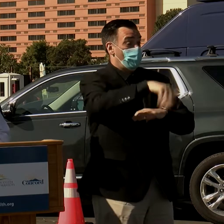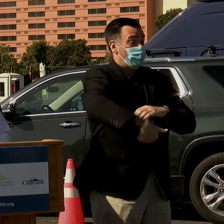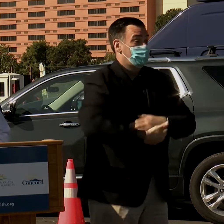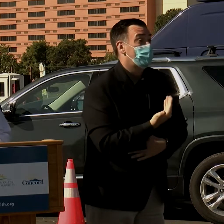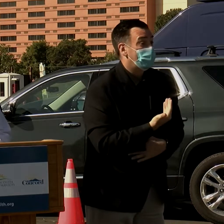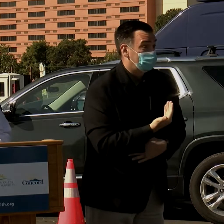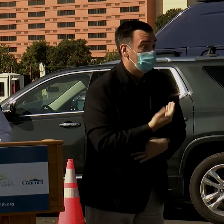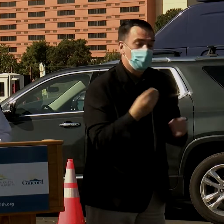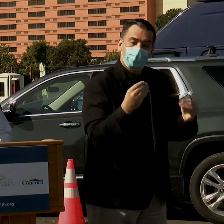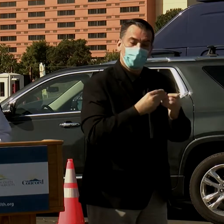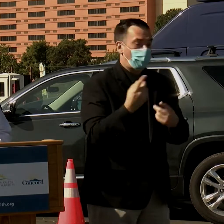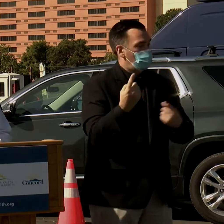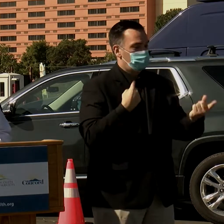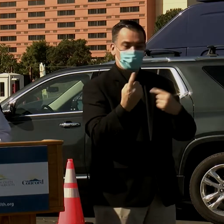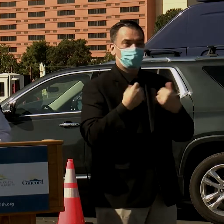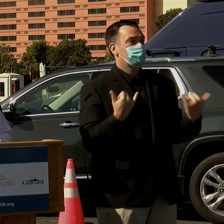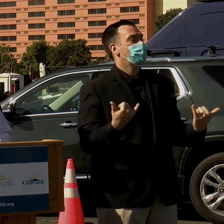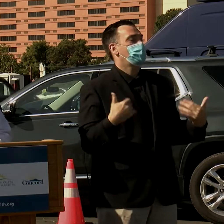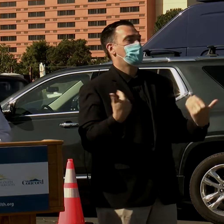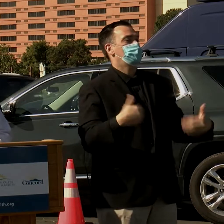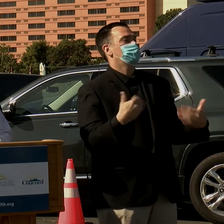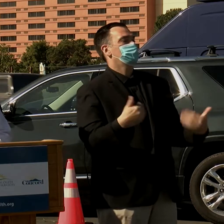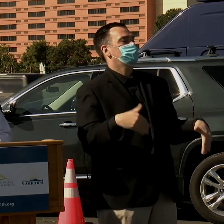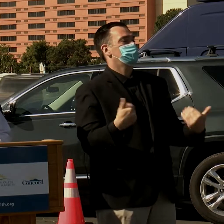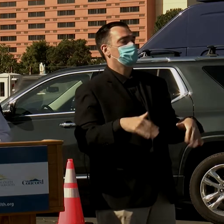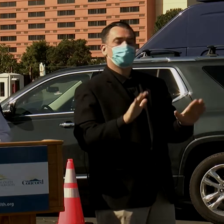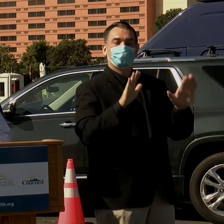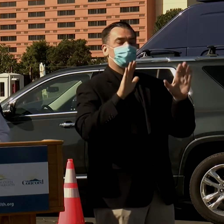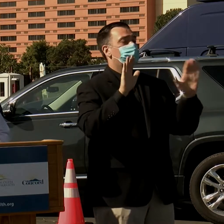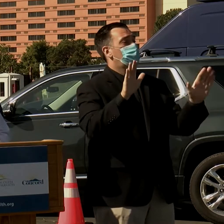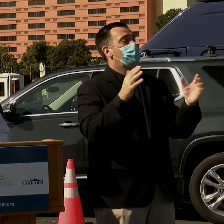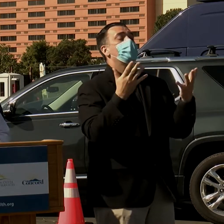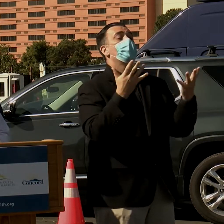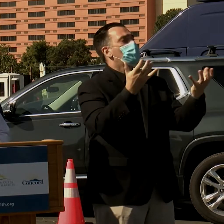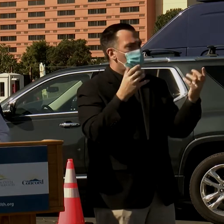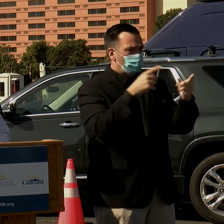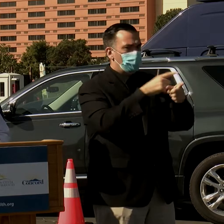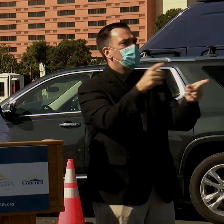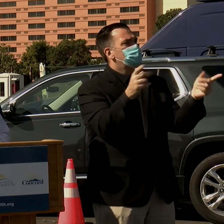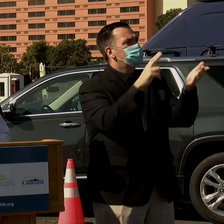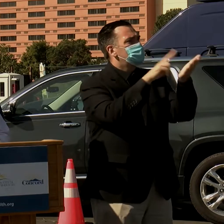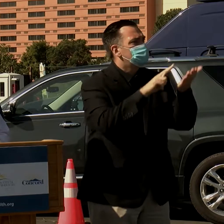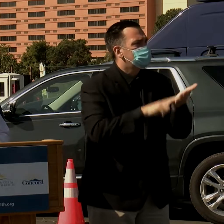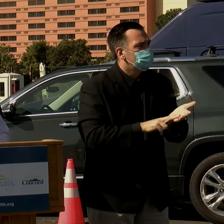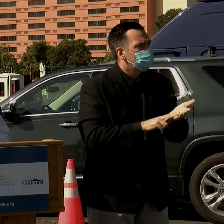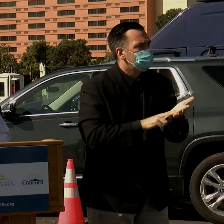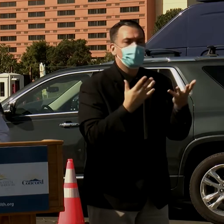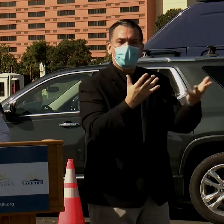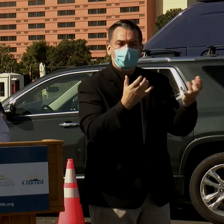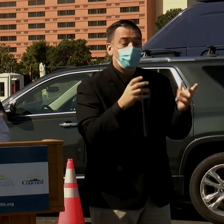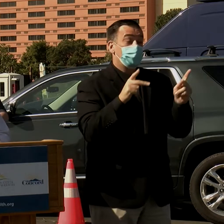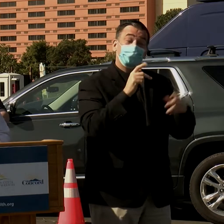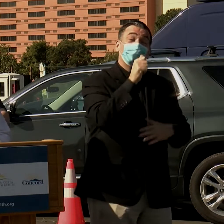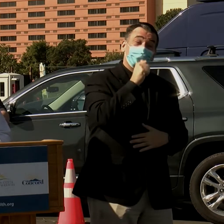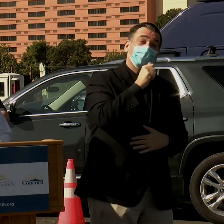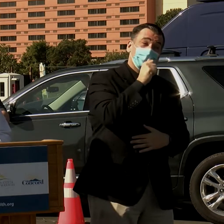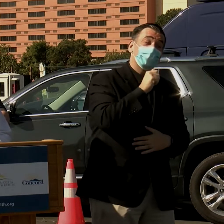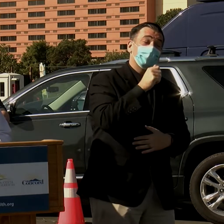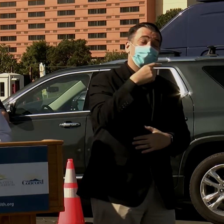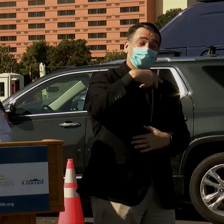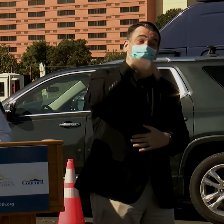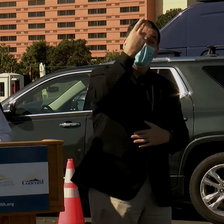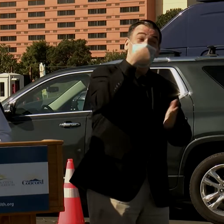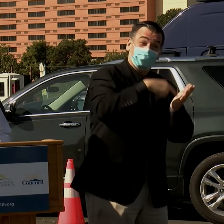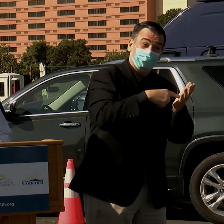and more are coming in. That's great. We want people to sign up. We want people to be patient with us because demand